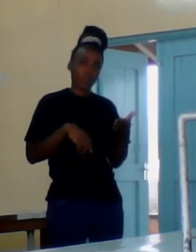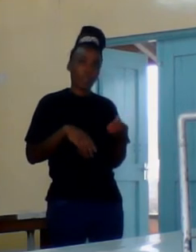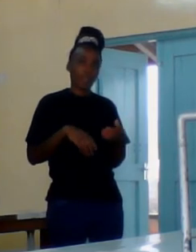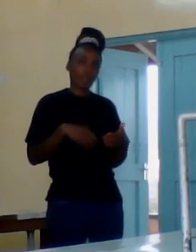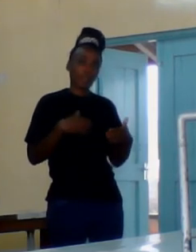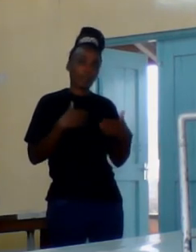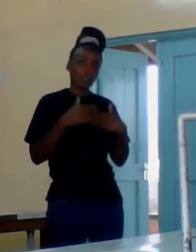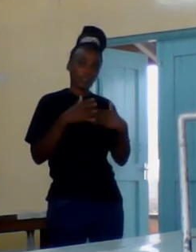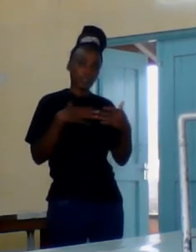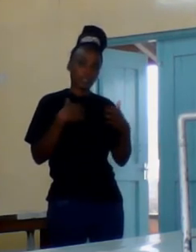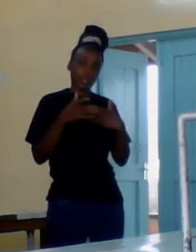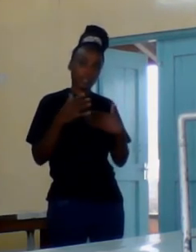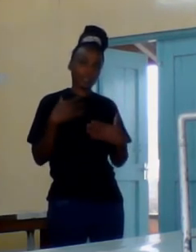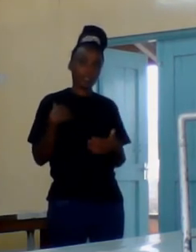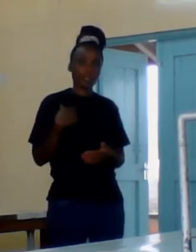Yes. Thank you.